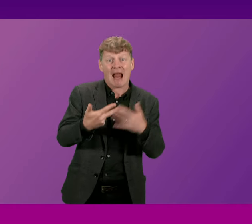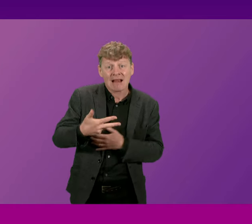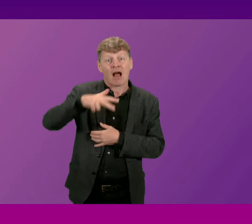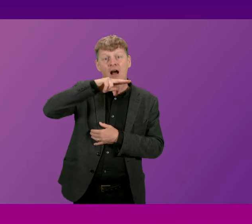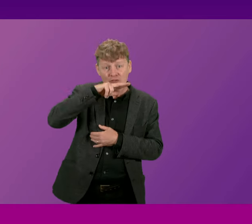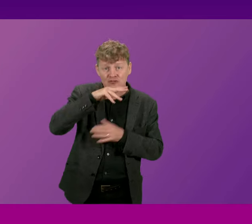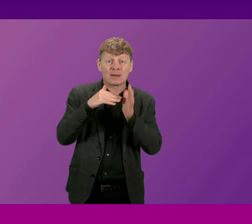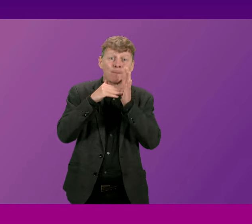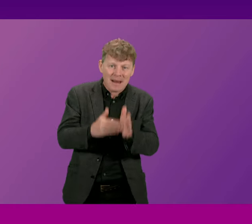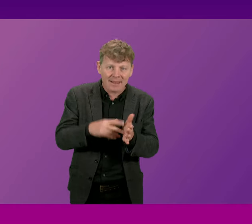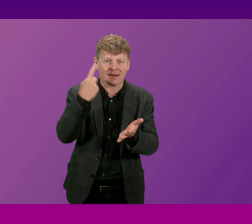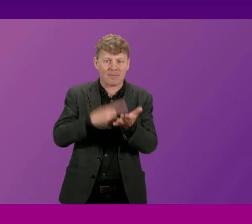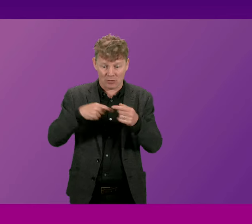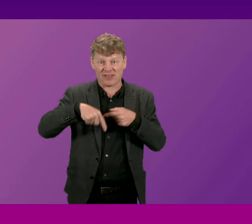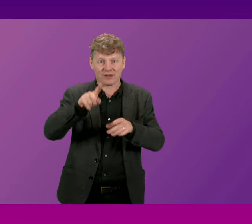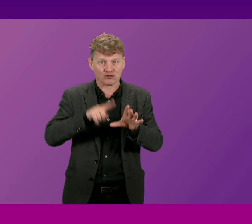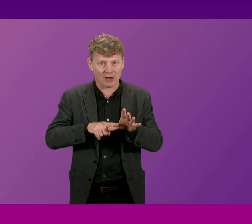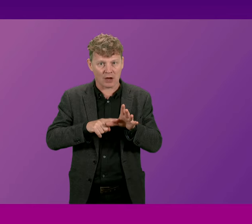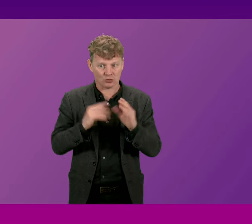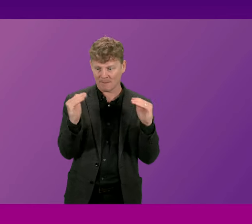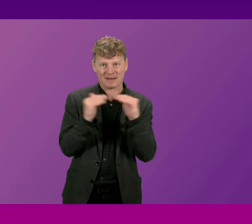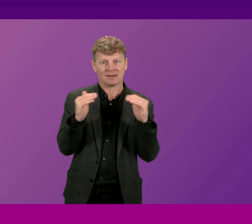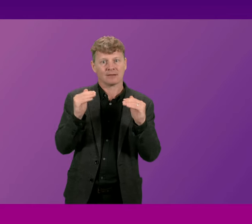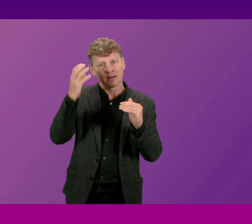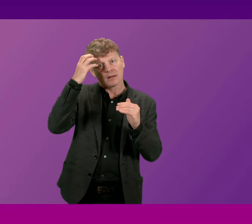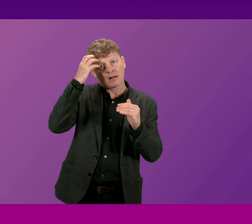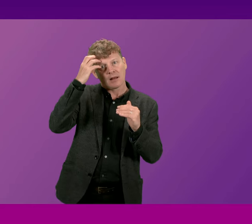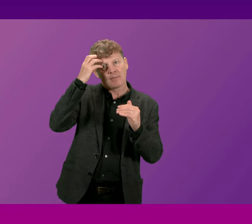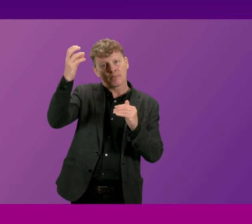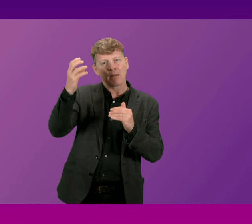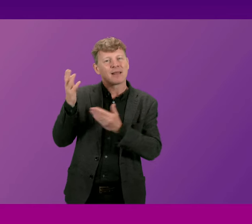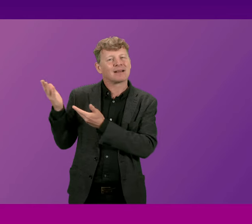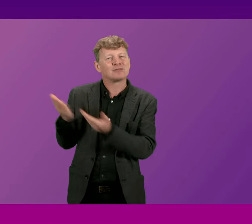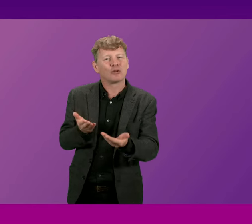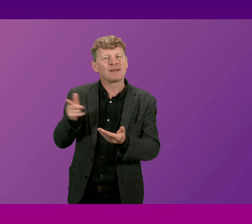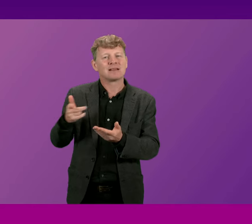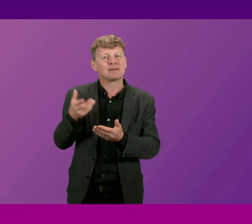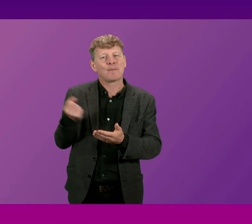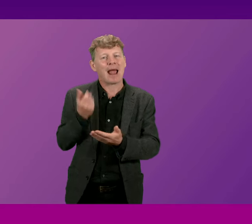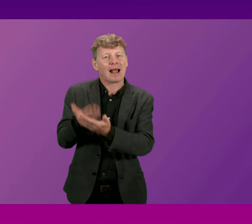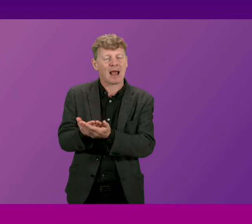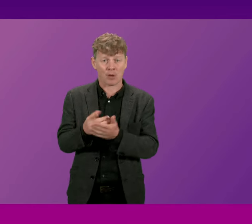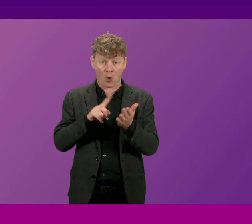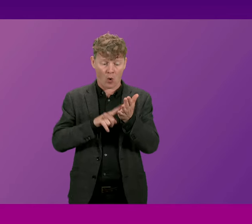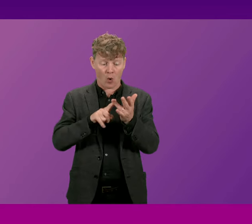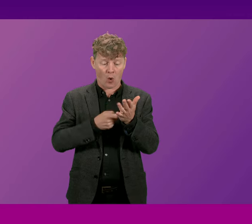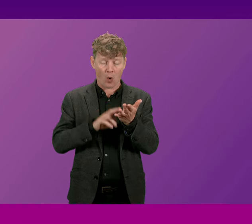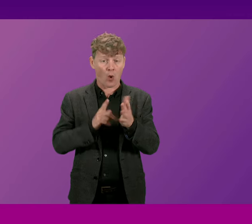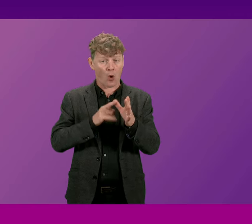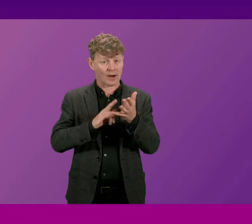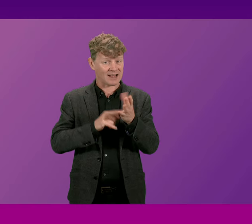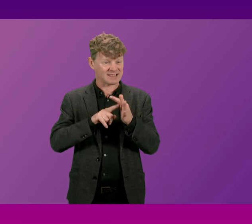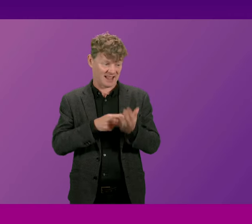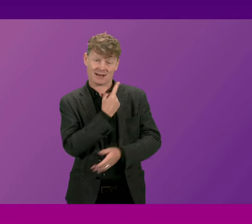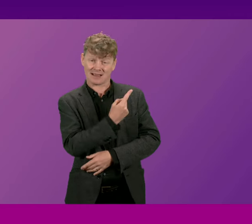financial year to meet public sector pay claims now Lana Slater will know from her experience in government that once the